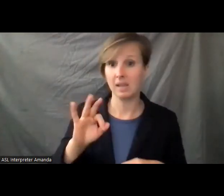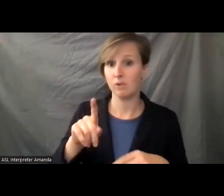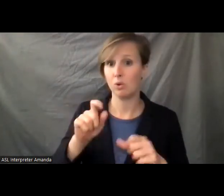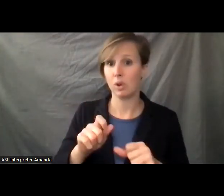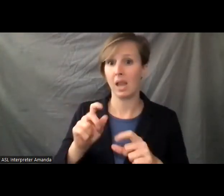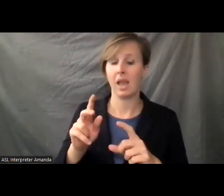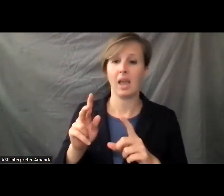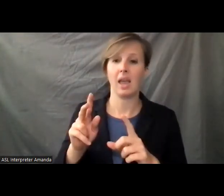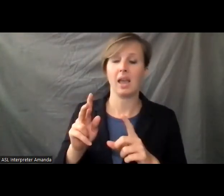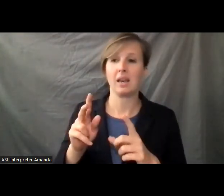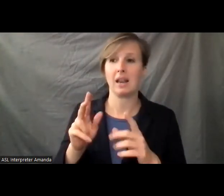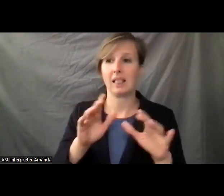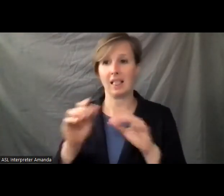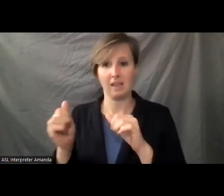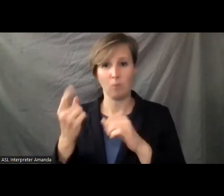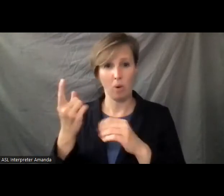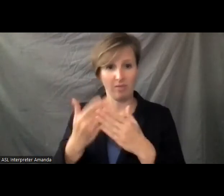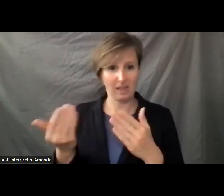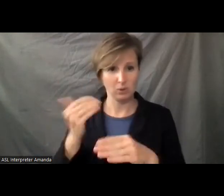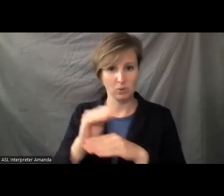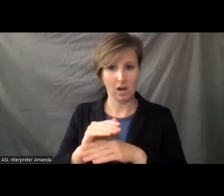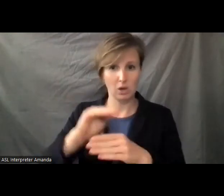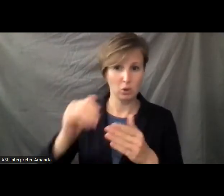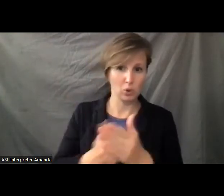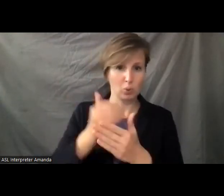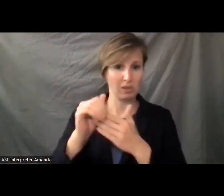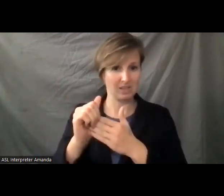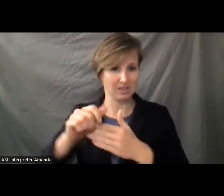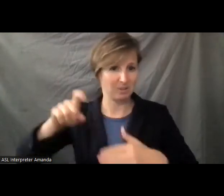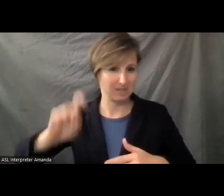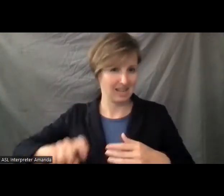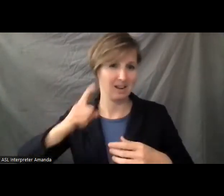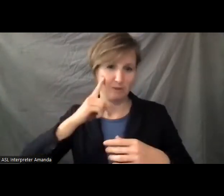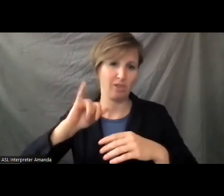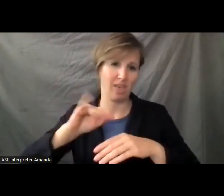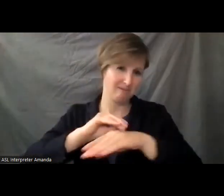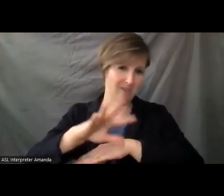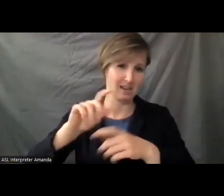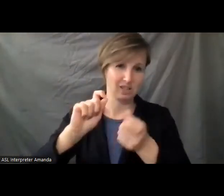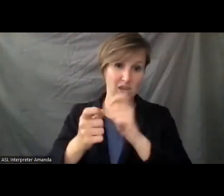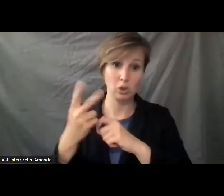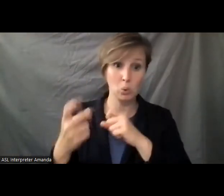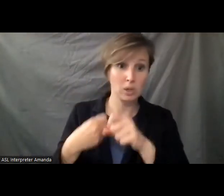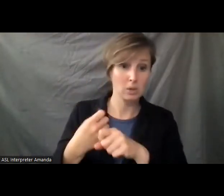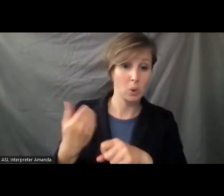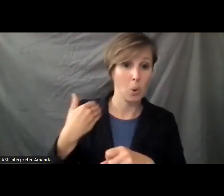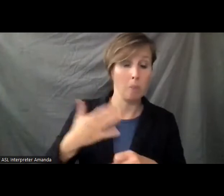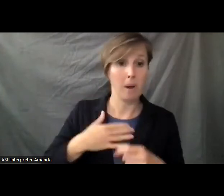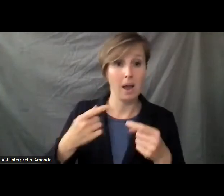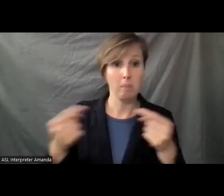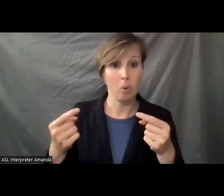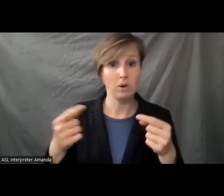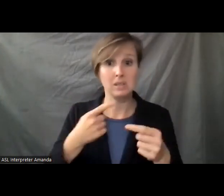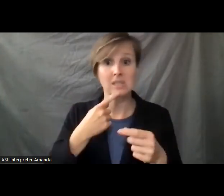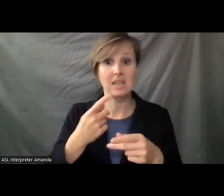one thing from tonight, it's that new leadership is needed to affect change. Two years ago, my opponent said that keeping